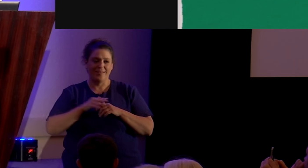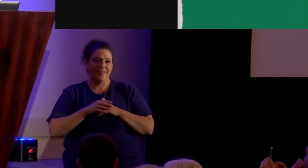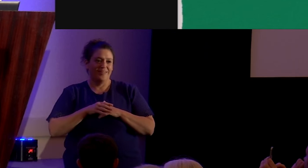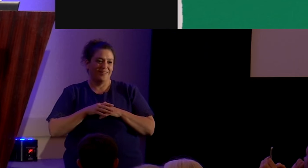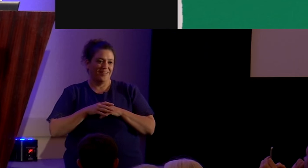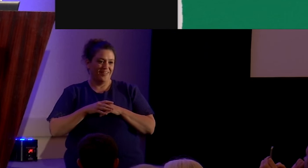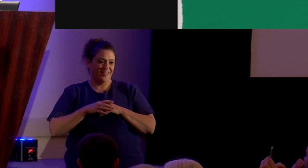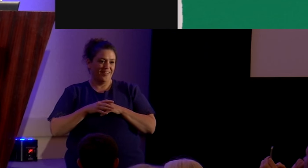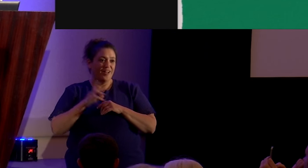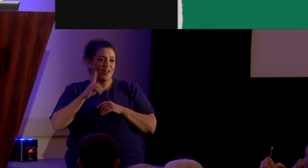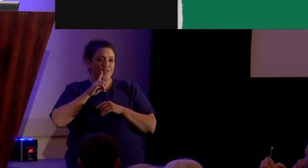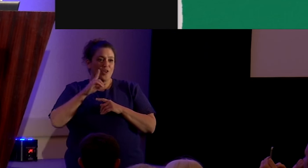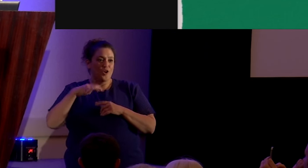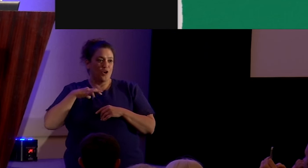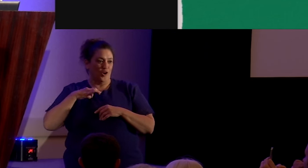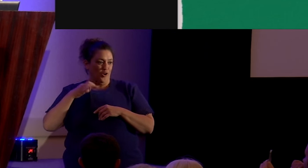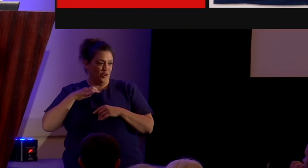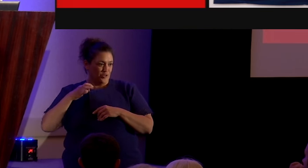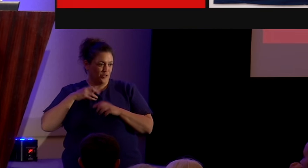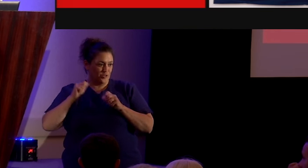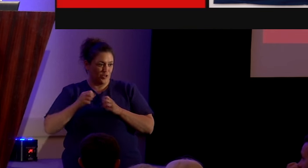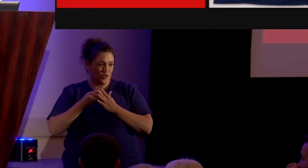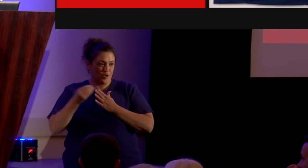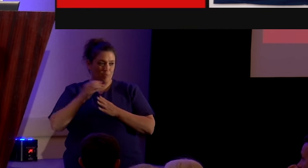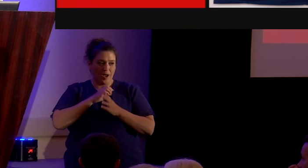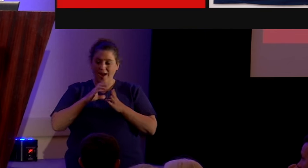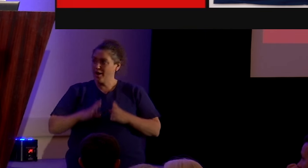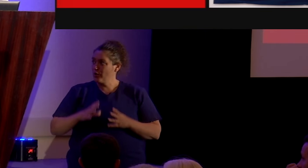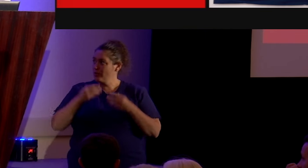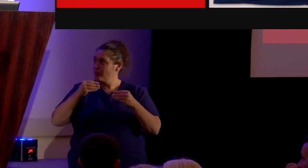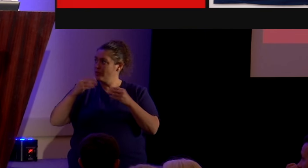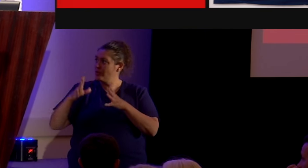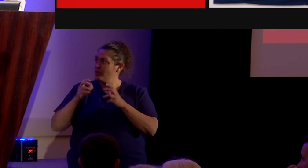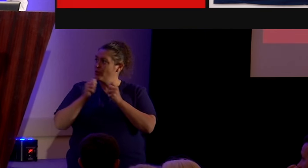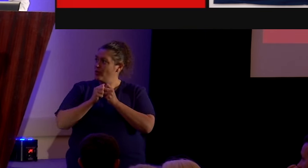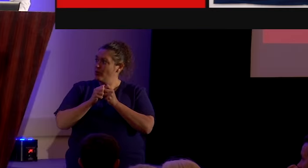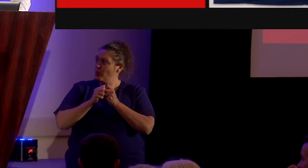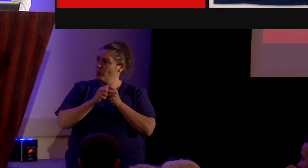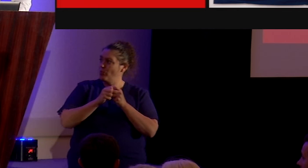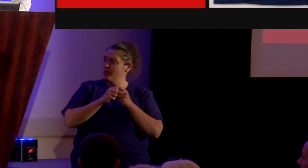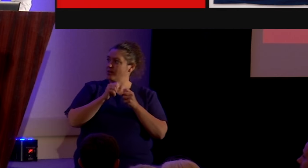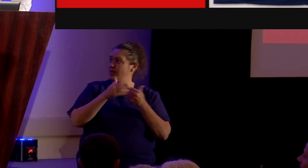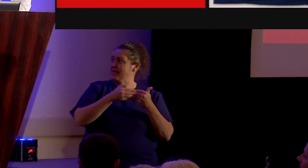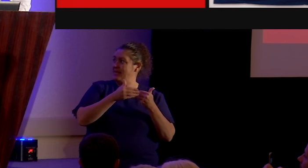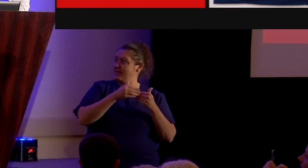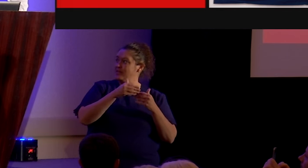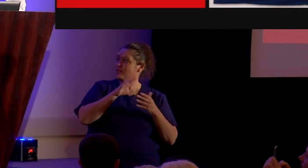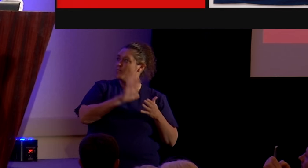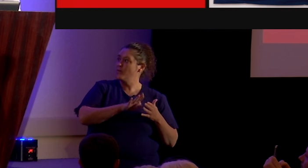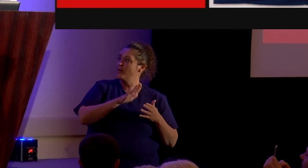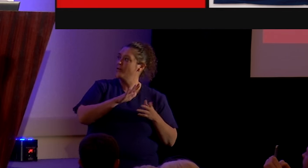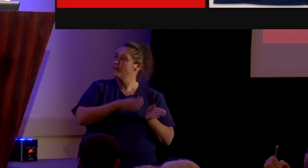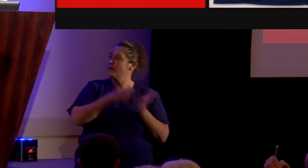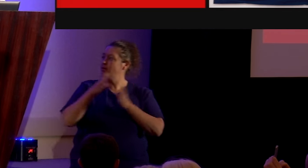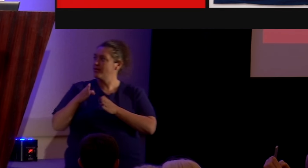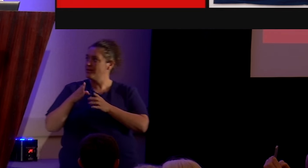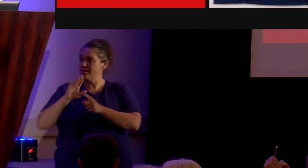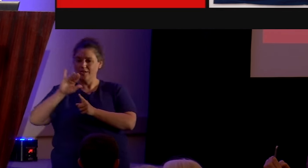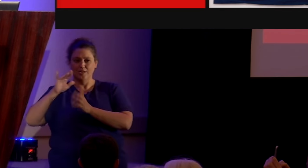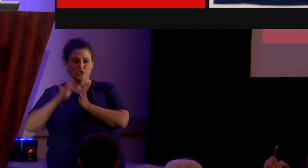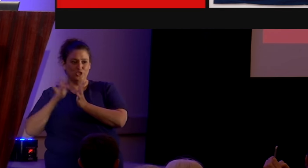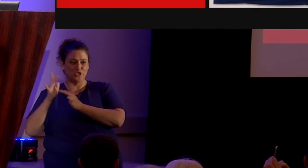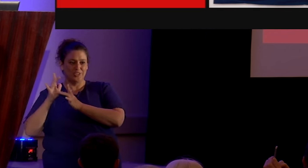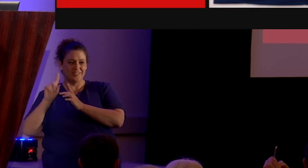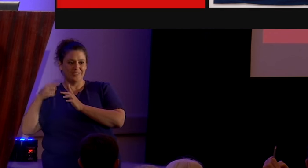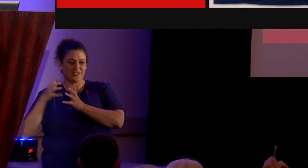There are t-shirts for sale at Christian retailers that have the easy button from Staples, and it says, Jesus, it's just that